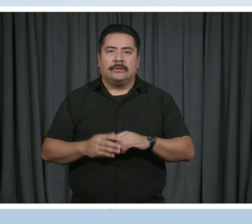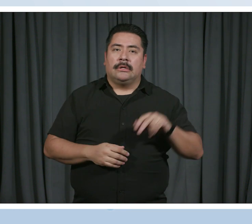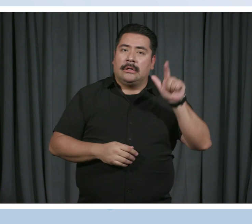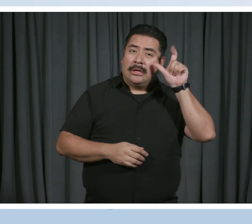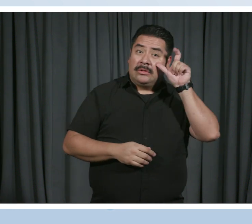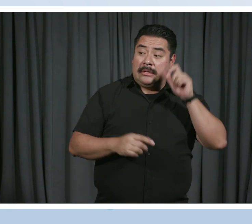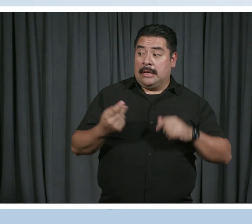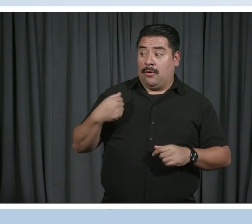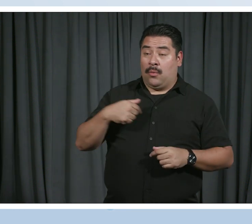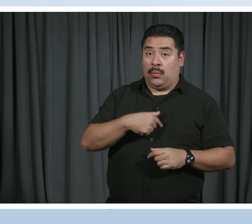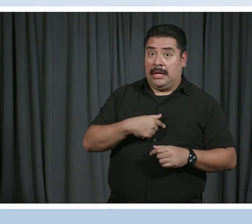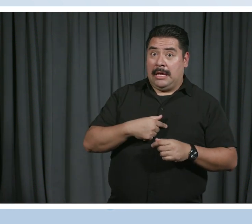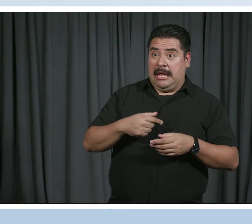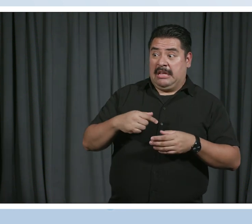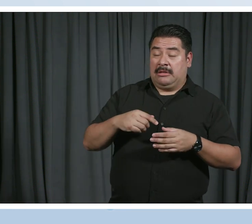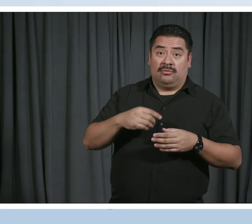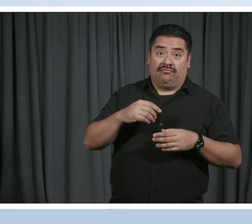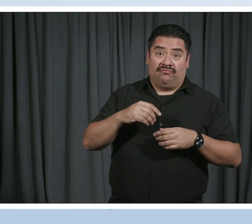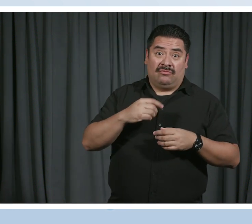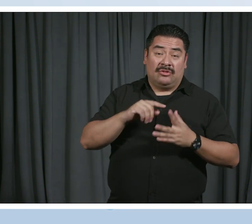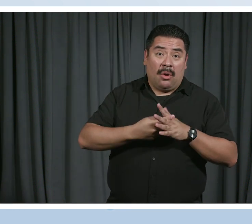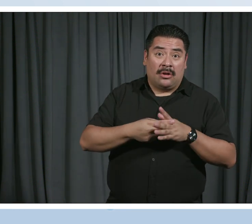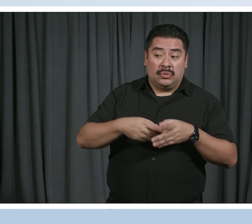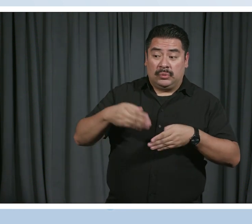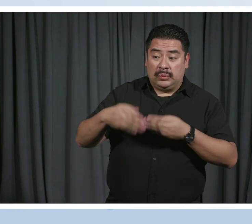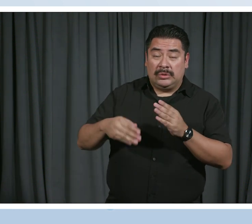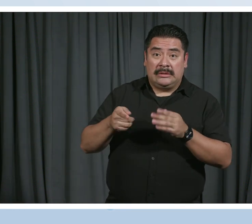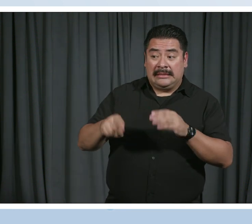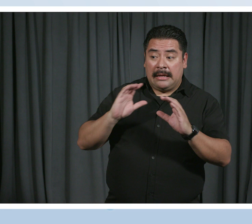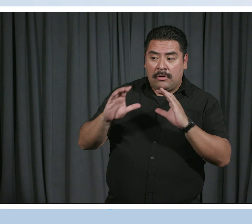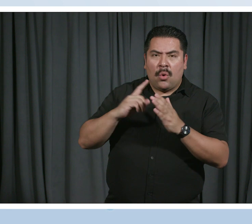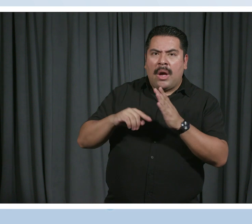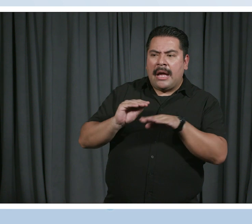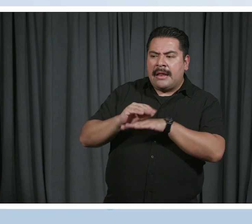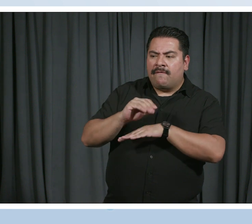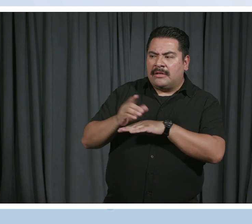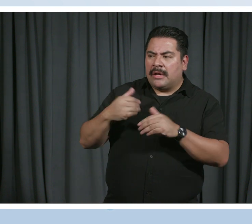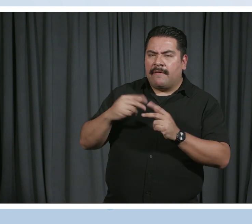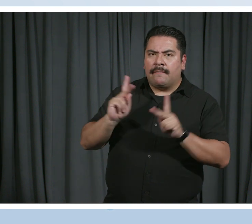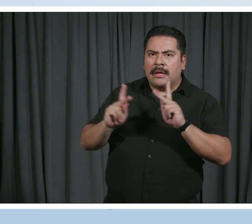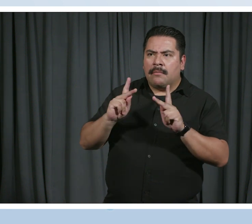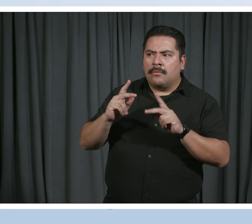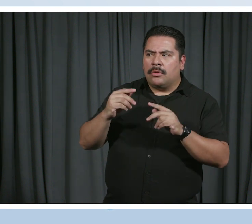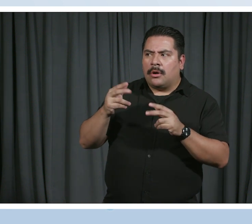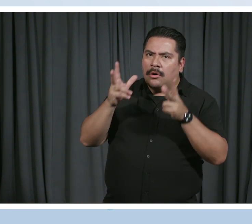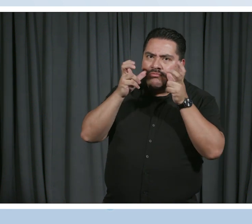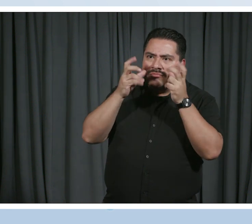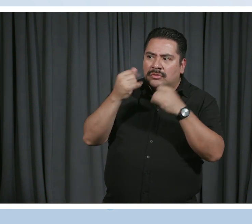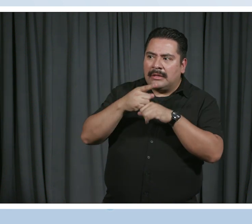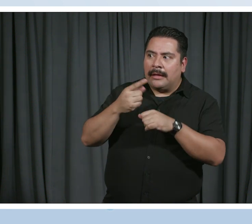as we wrap up, what advice would you have for people tuning in today who are interested in art?